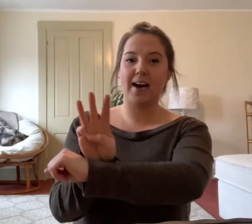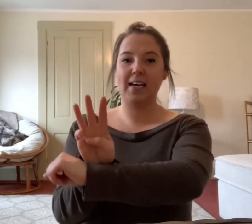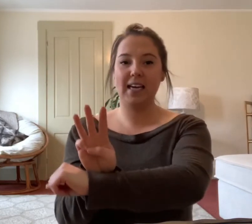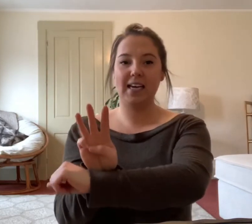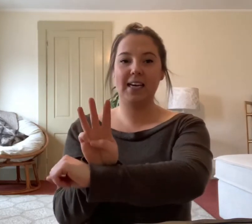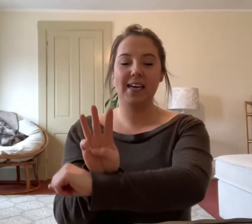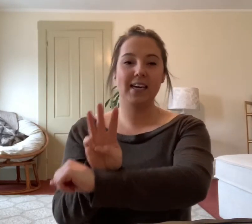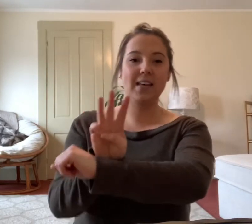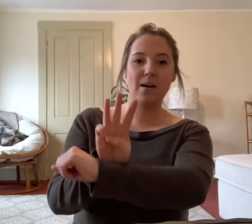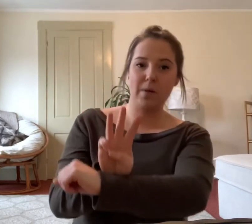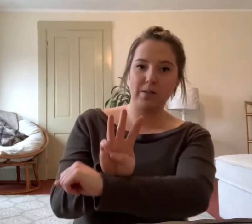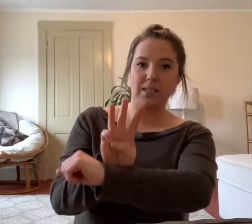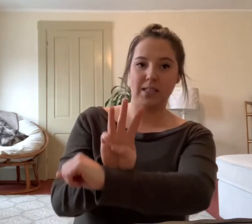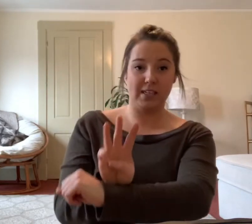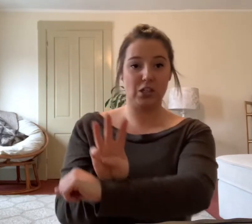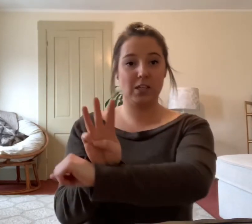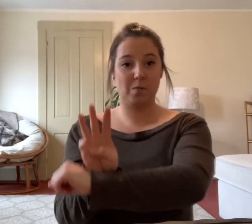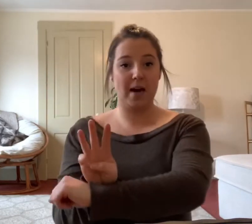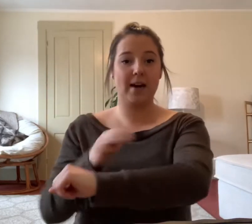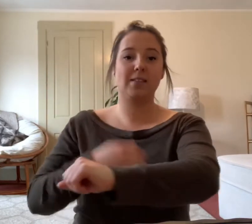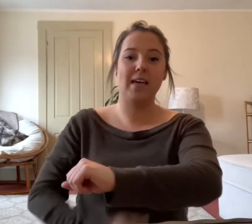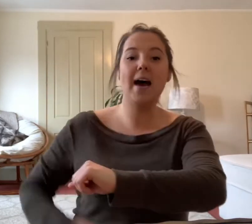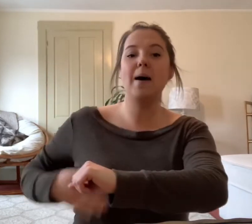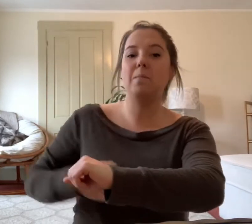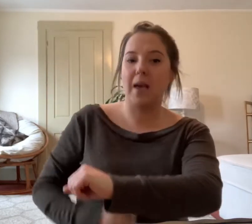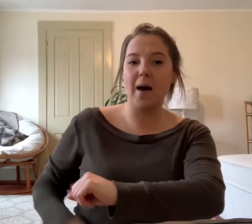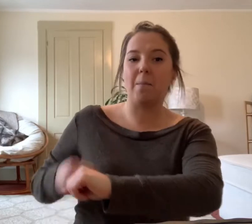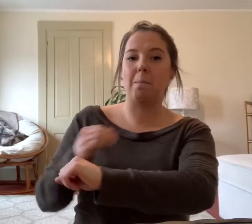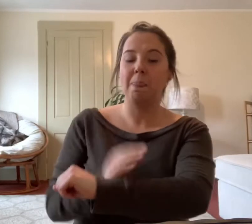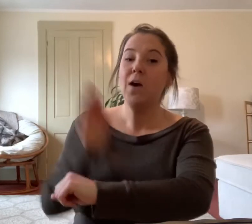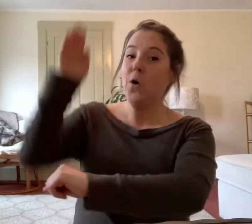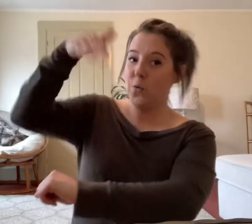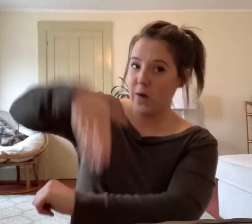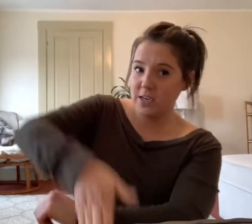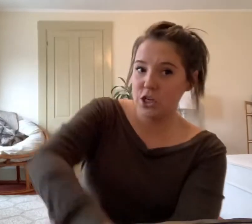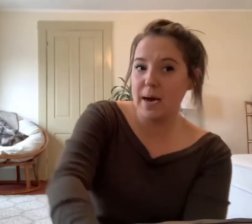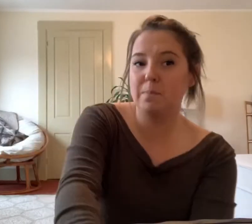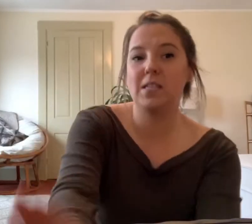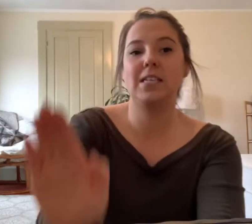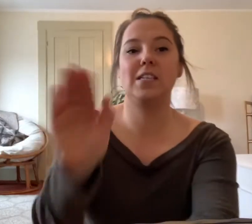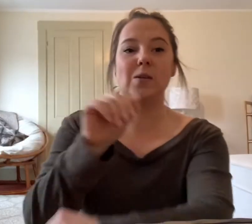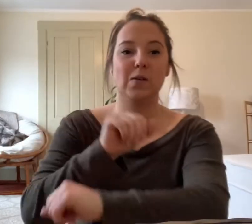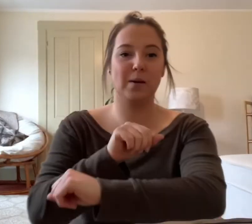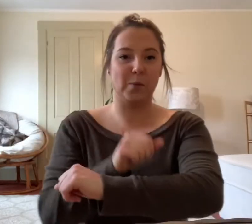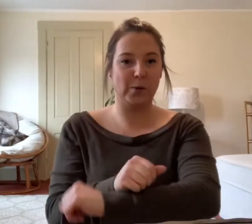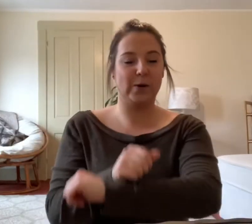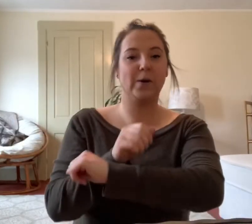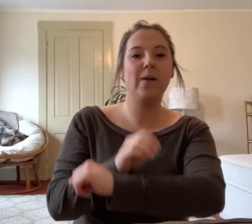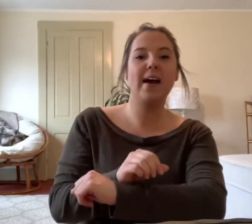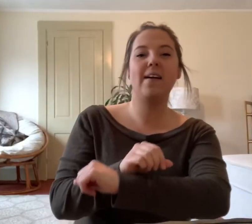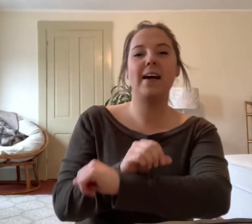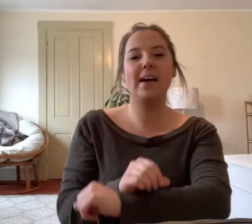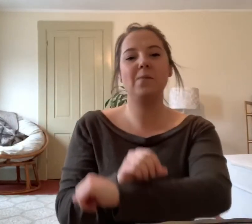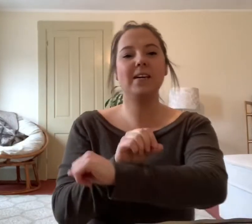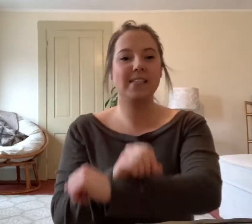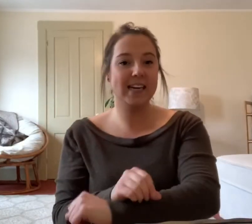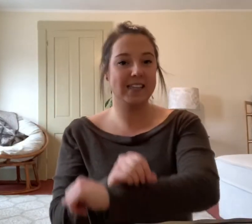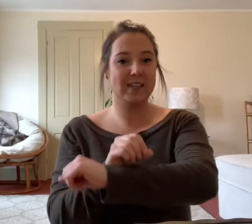eating the most delicious bugs. Yum, yum! One jumped into the pool where it was nice and